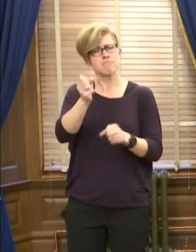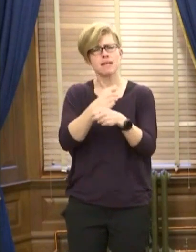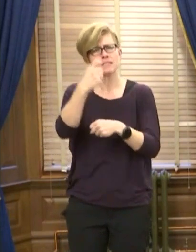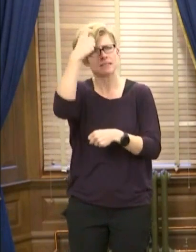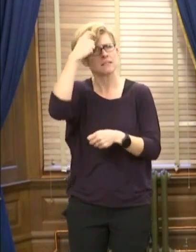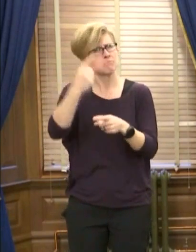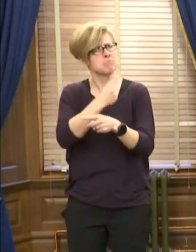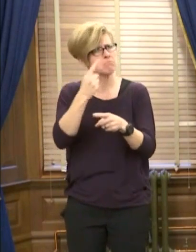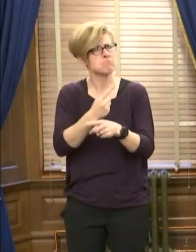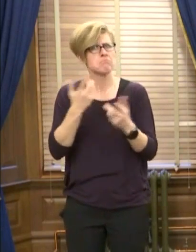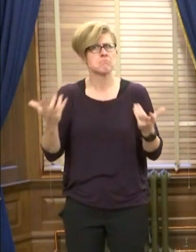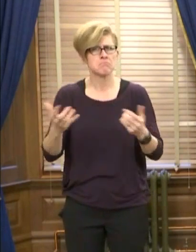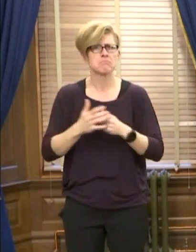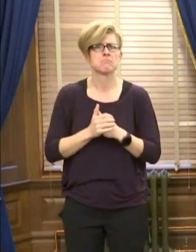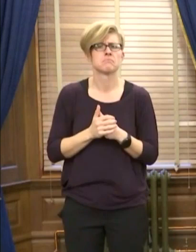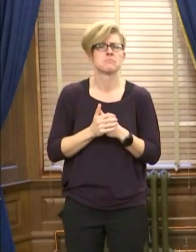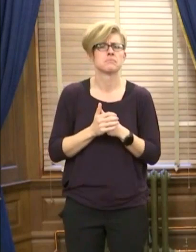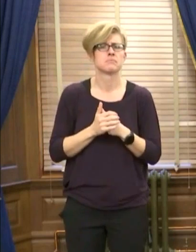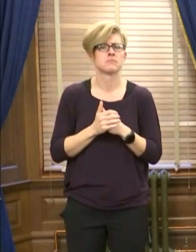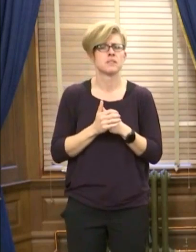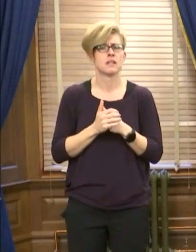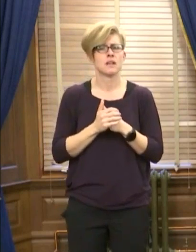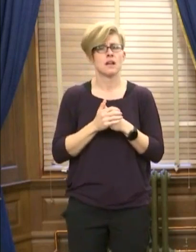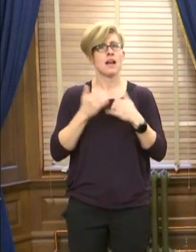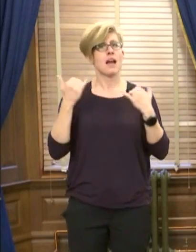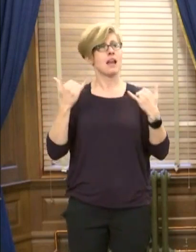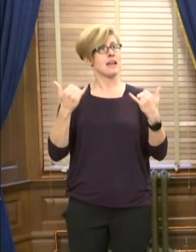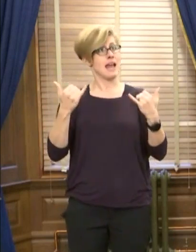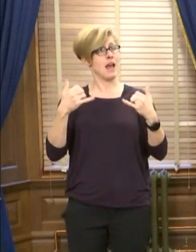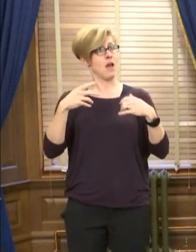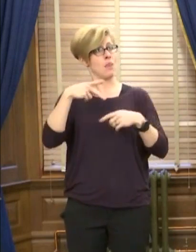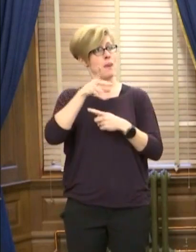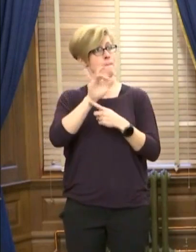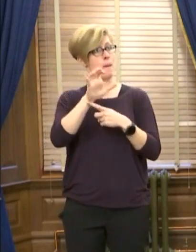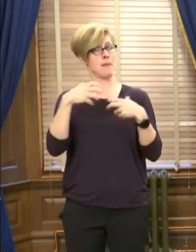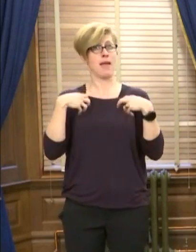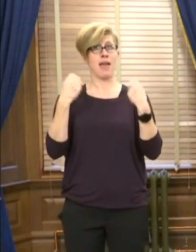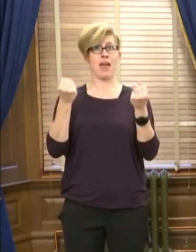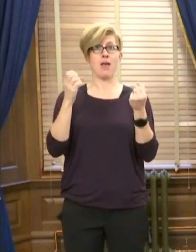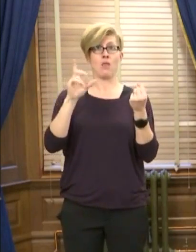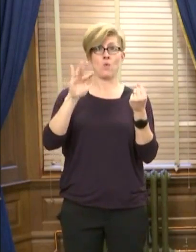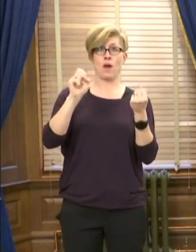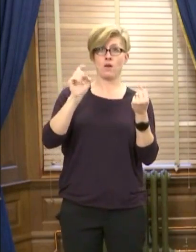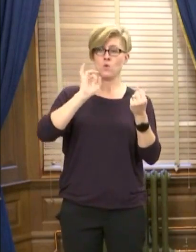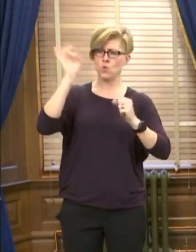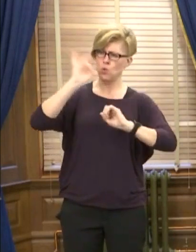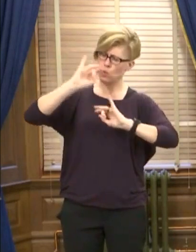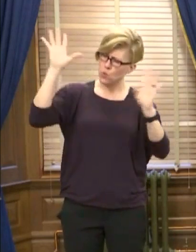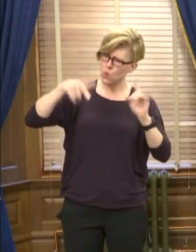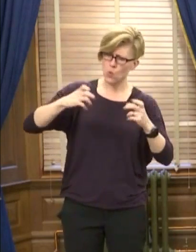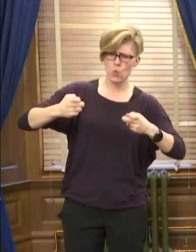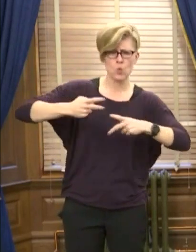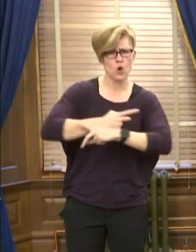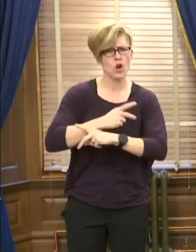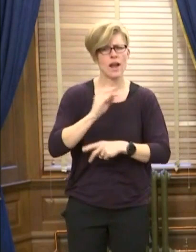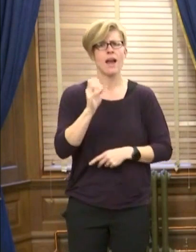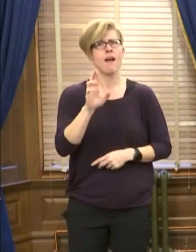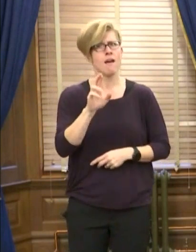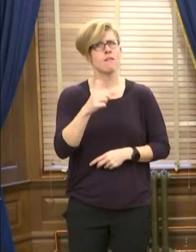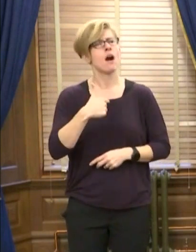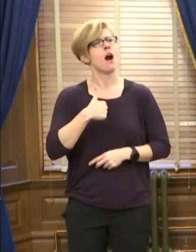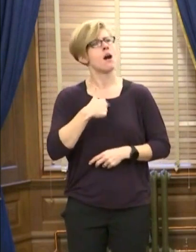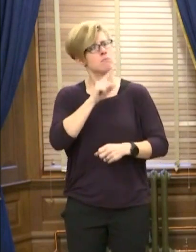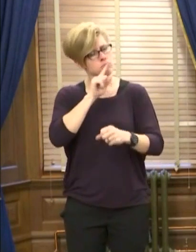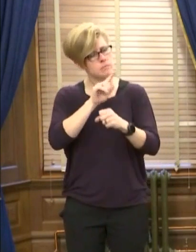In the face of the worst public health crisis our country has seen in a century, I'm even more committed to